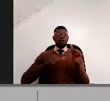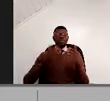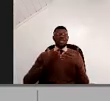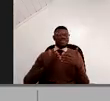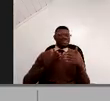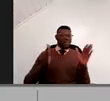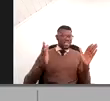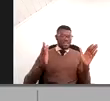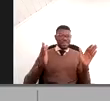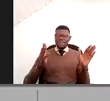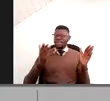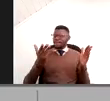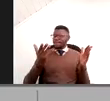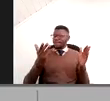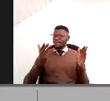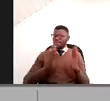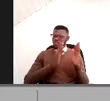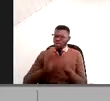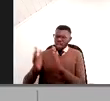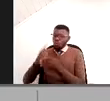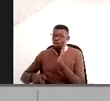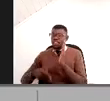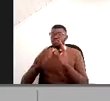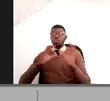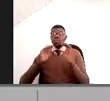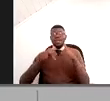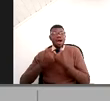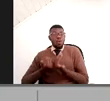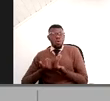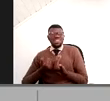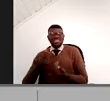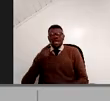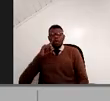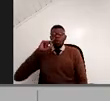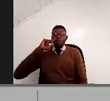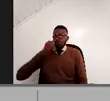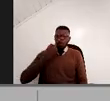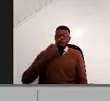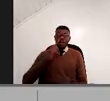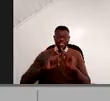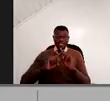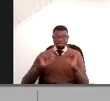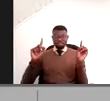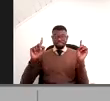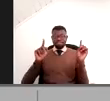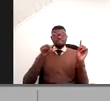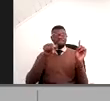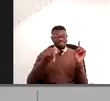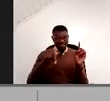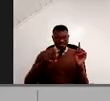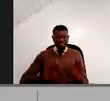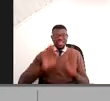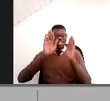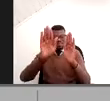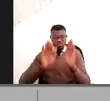communication and the documentation. This sounds now very boring, but this is essential. Without that,